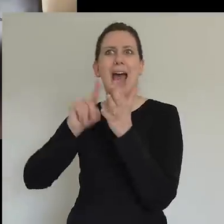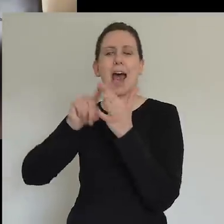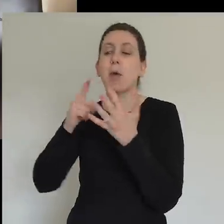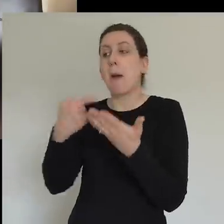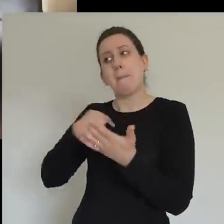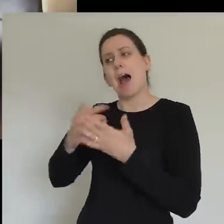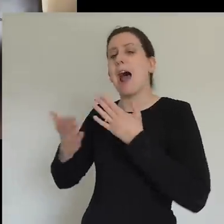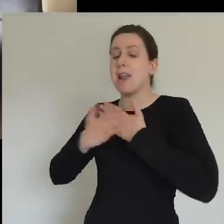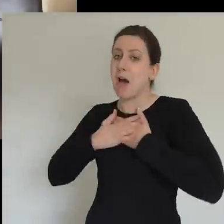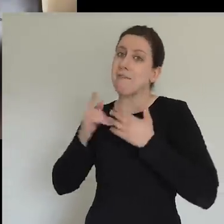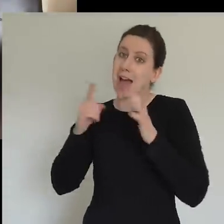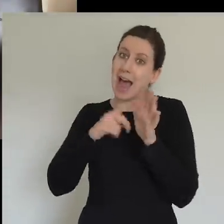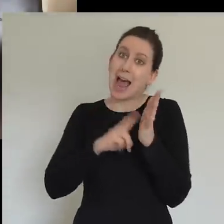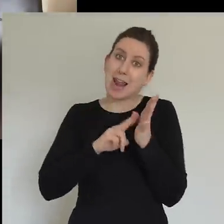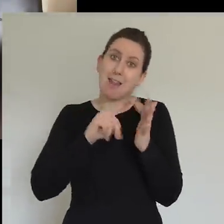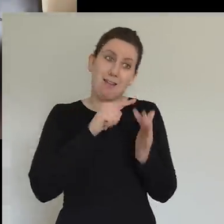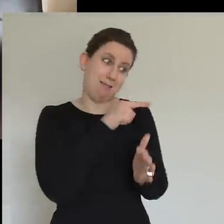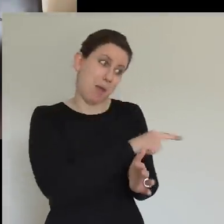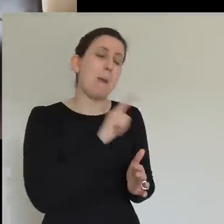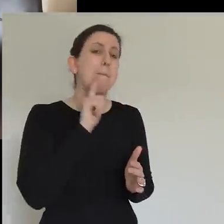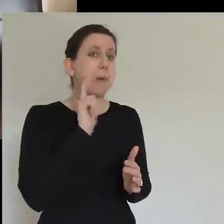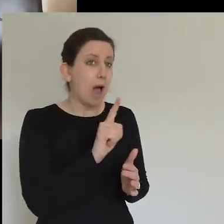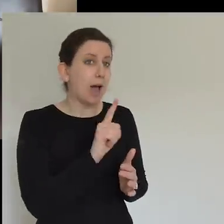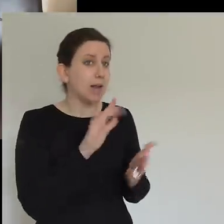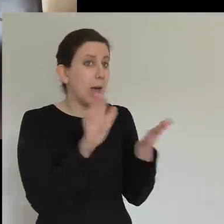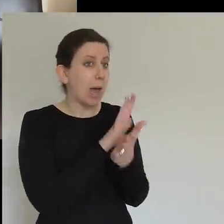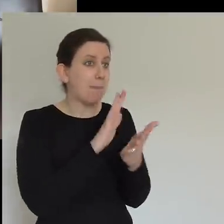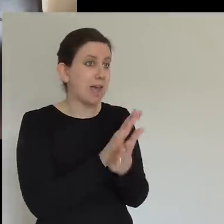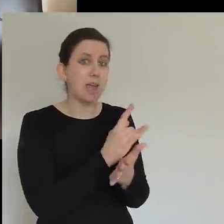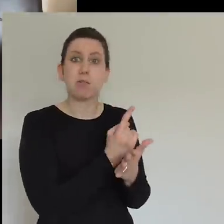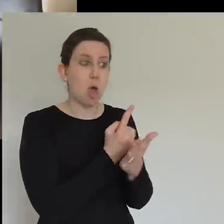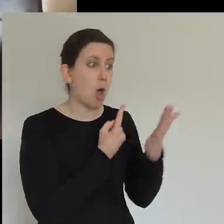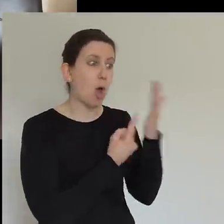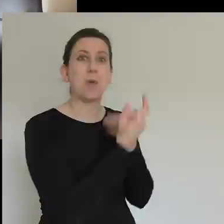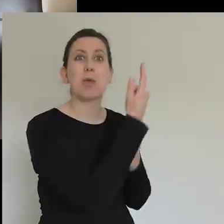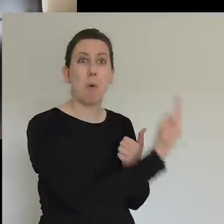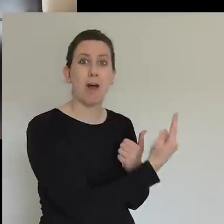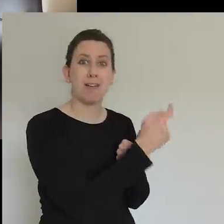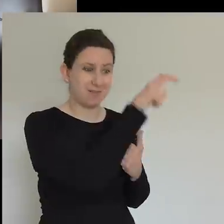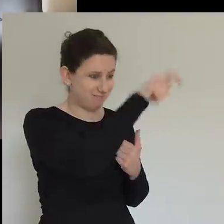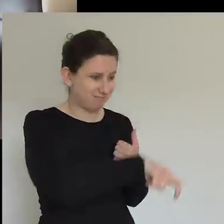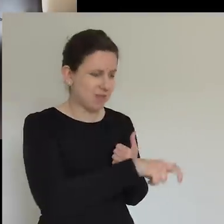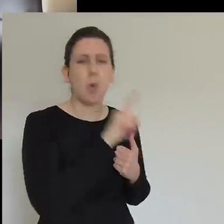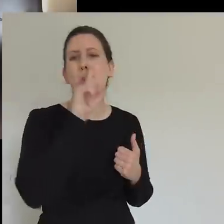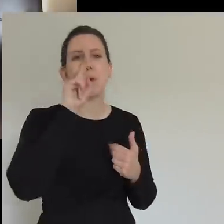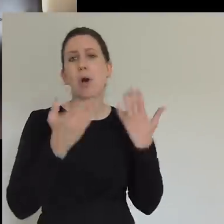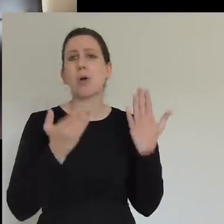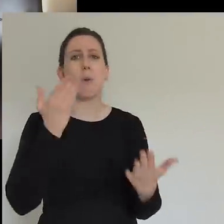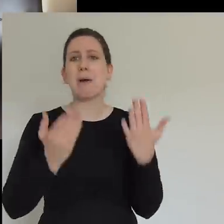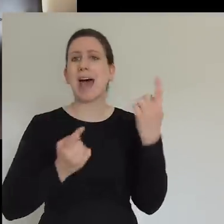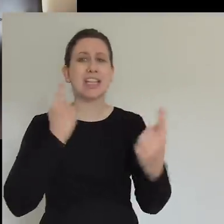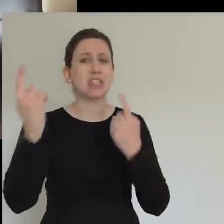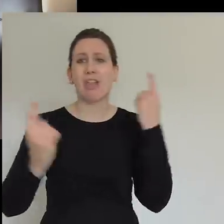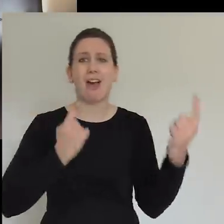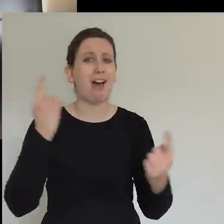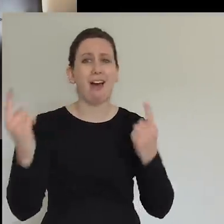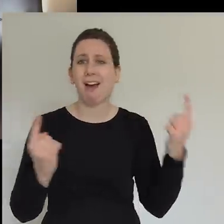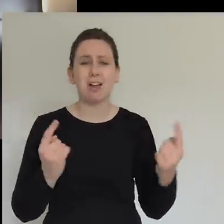of any person is enough. And what we need to stop doing is comparing. Instead of comparing, we need to start collaborating, working together,